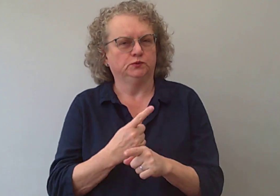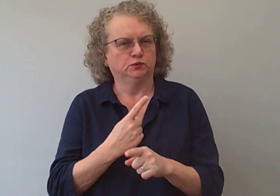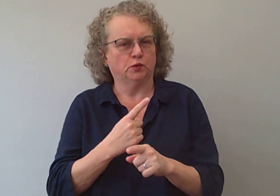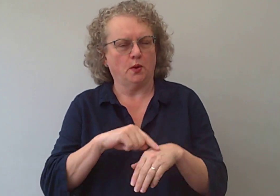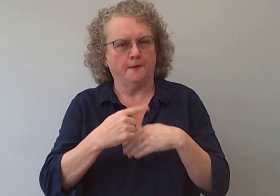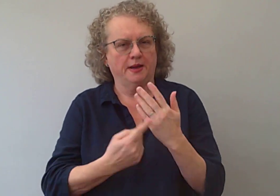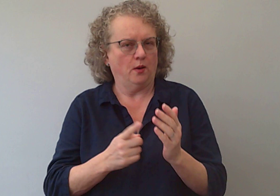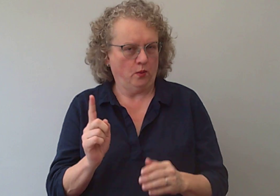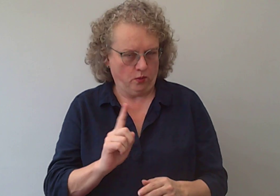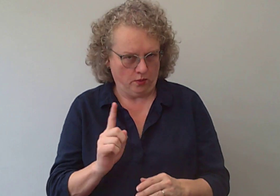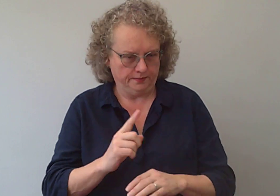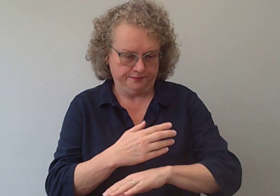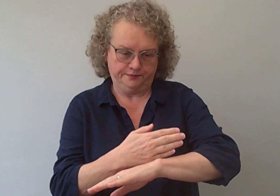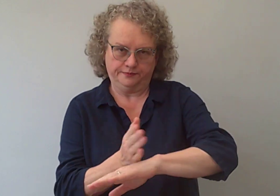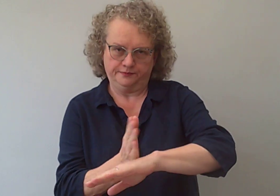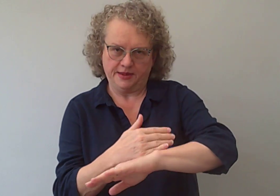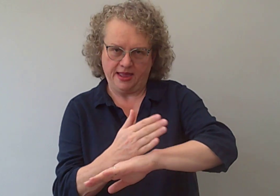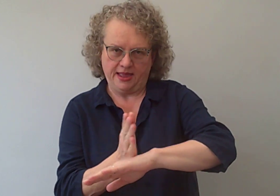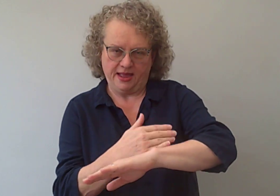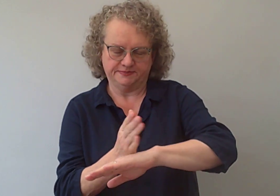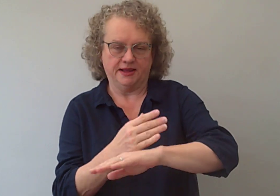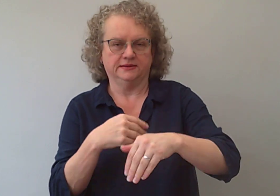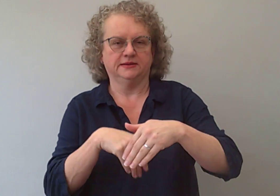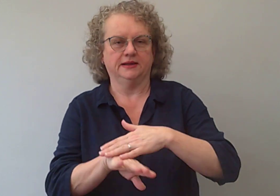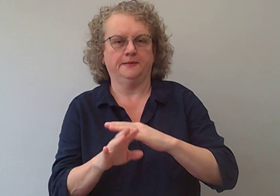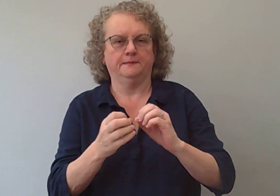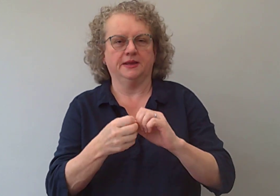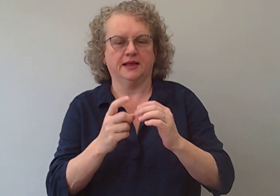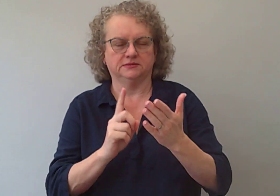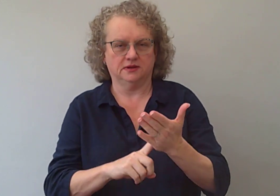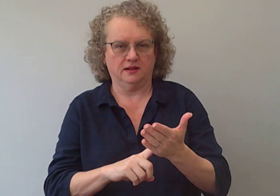Now, I'm going to be talking about Aspect in BSL.